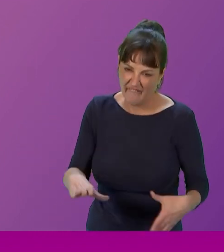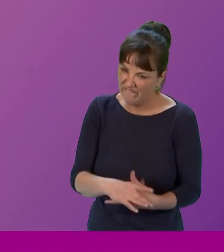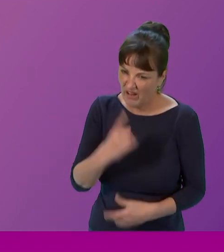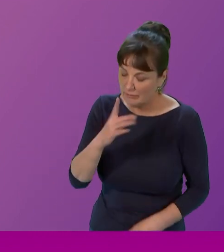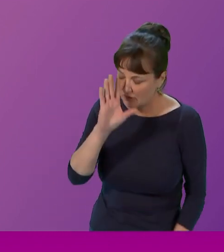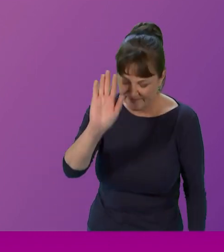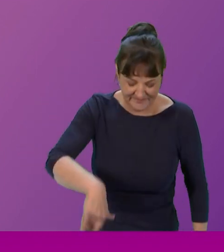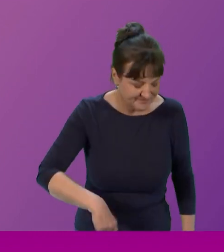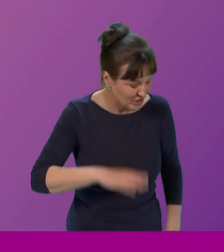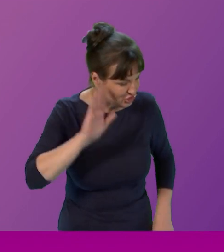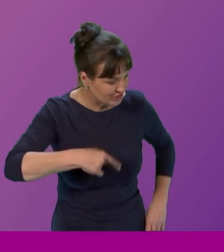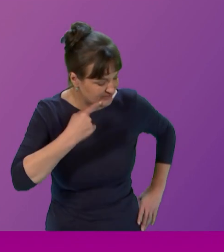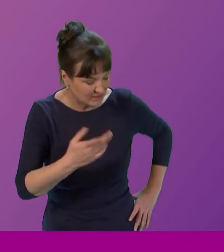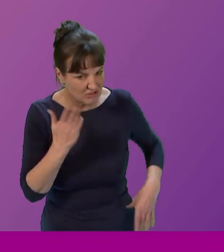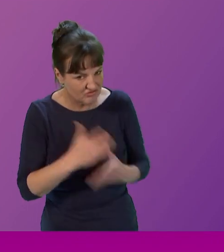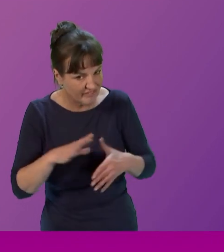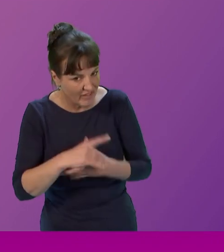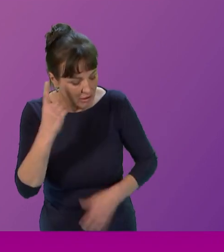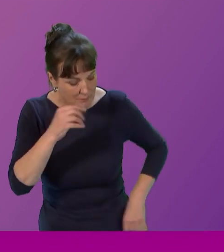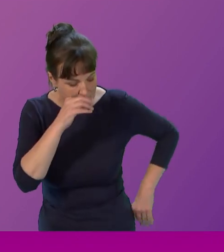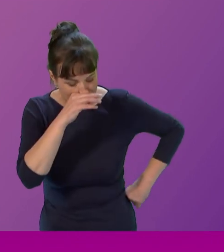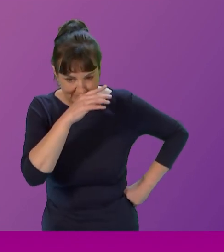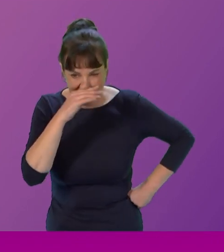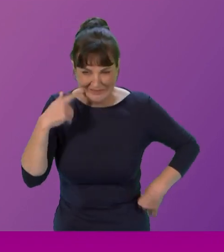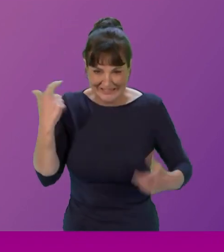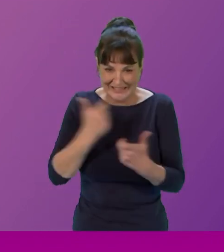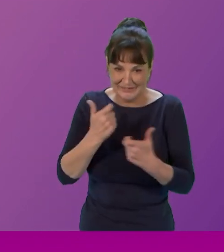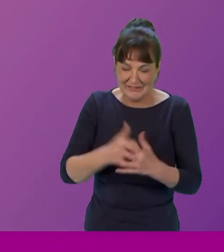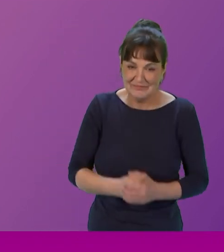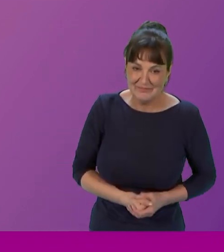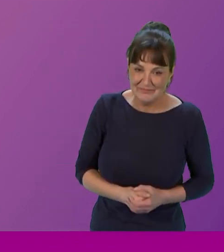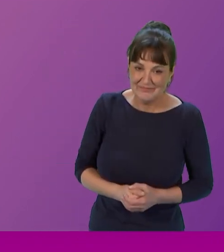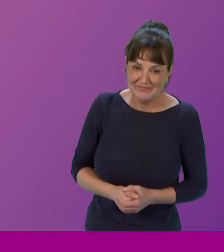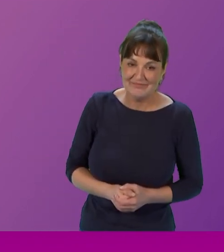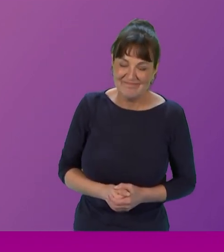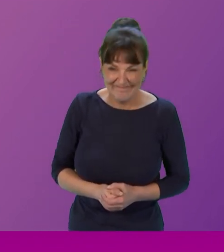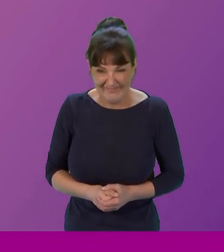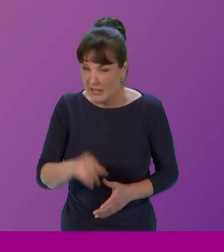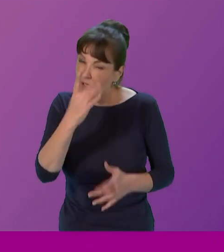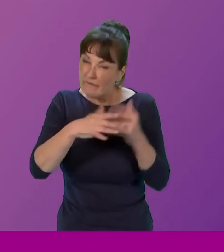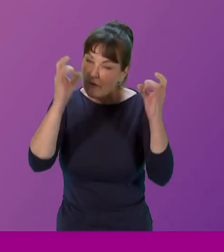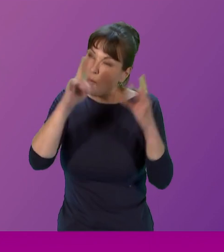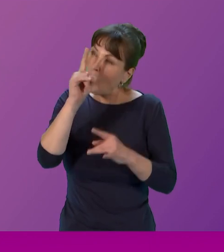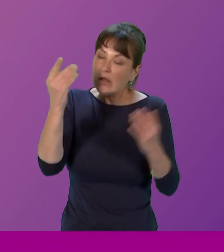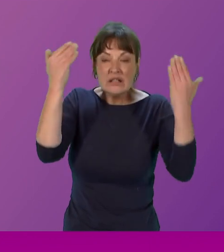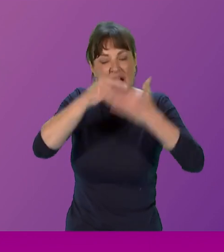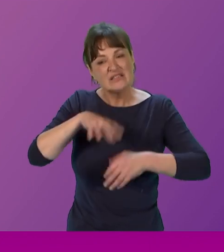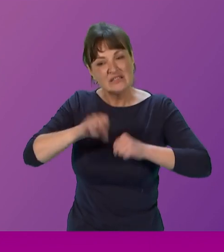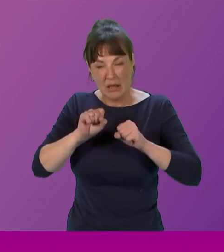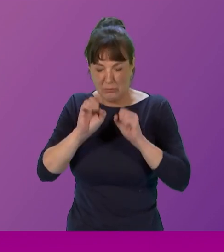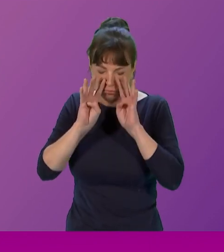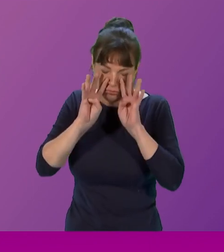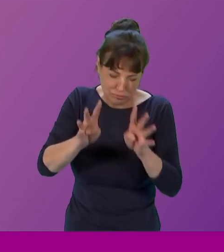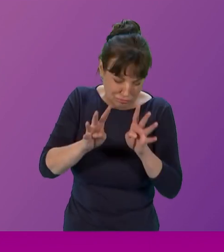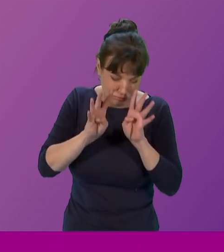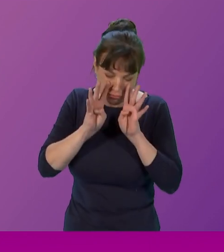Sorry. Sorry. Sorry. And one night I just began to cry uncontrollably on the wards. And the nurse came